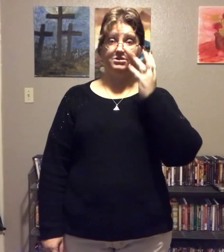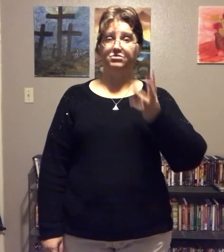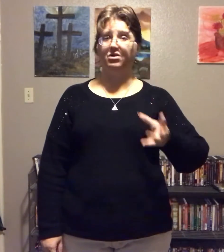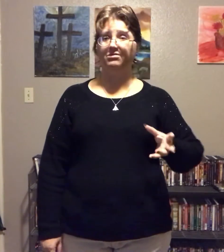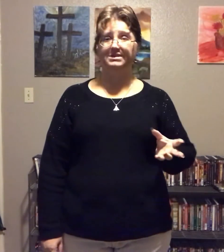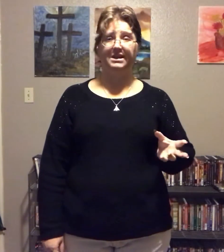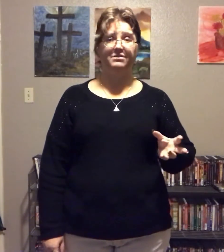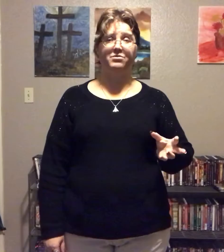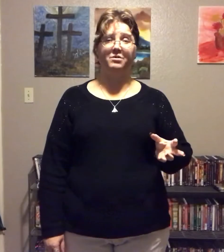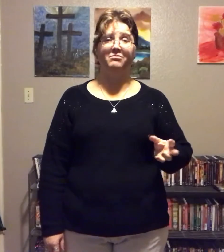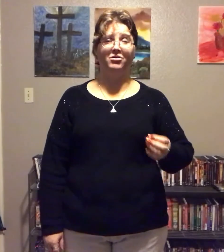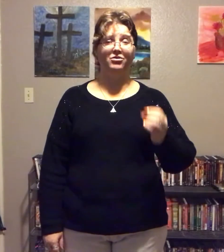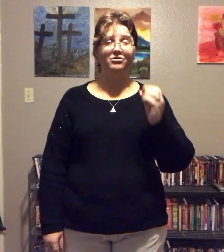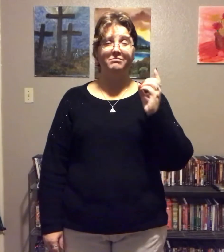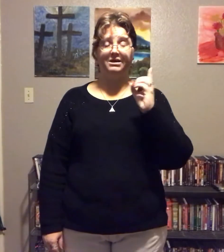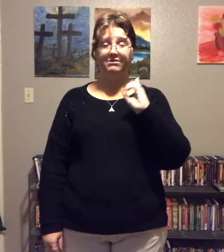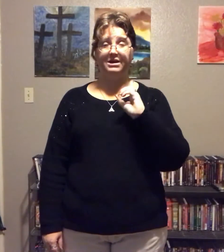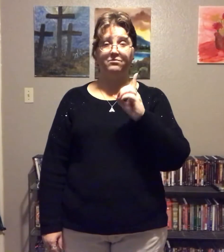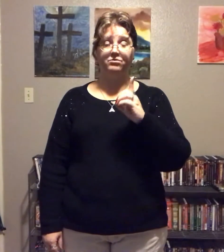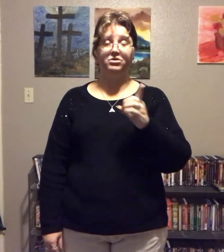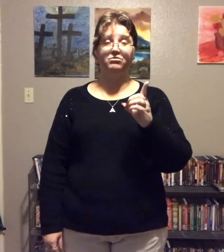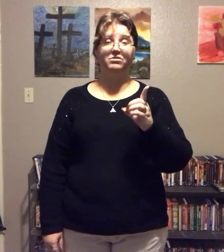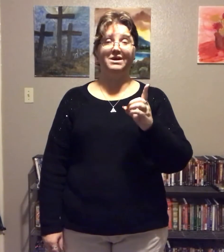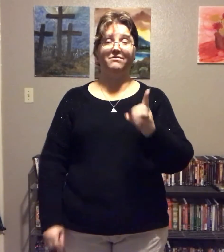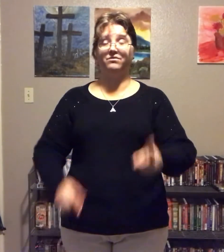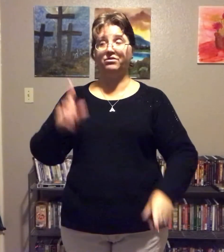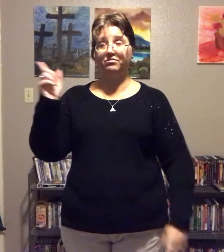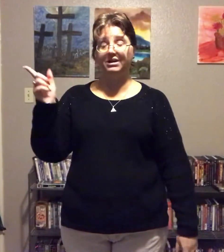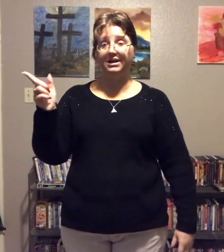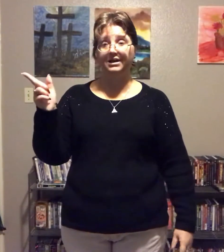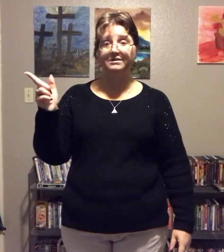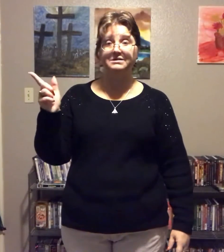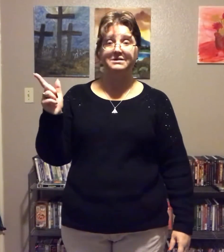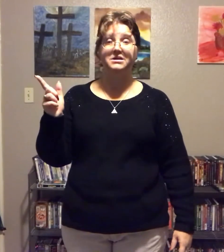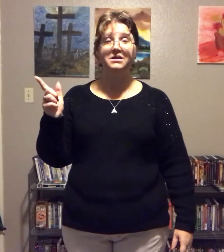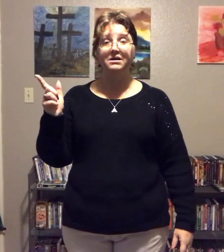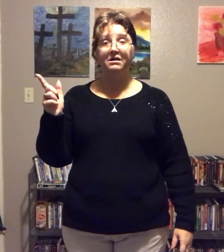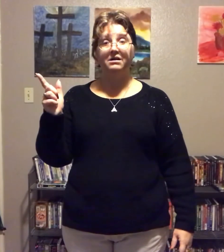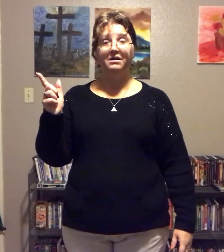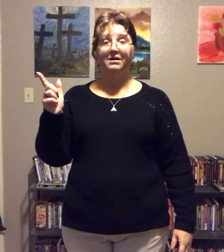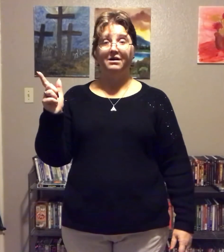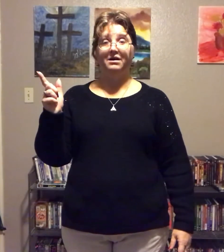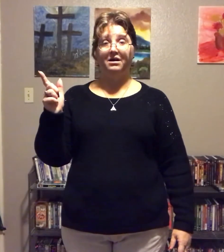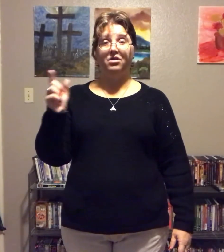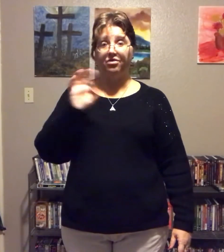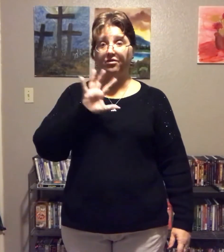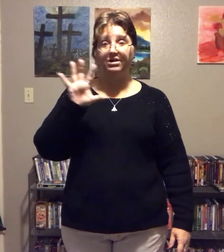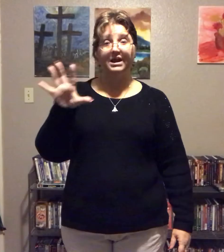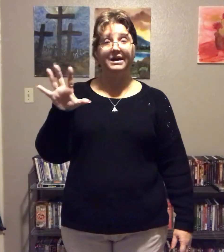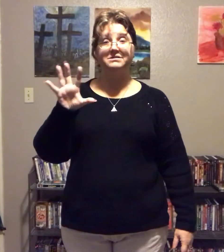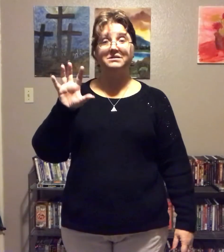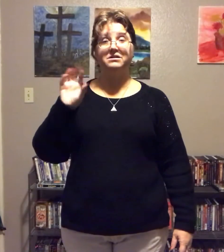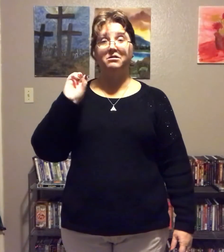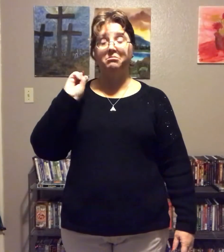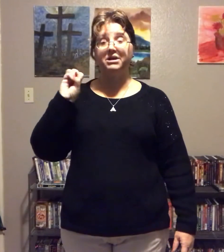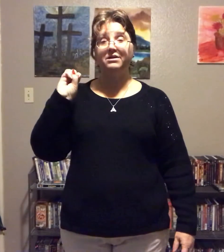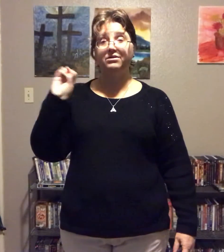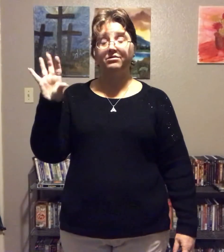that you'd always had the problem? Are you going to be able to keep from doing that for 30 days? 30 days. Complete 30